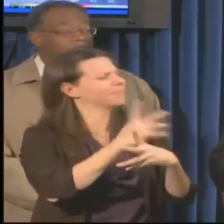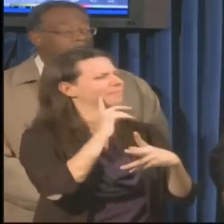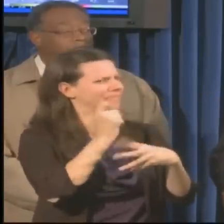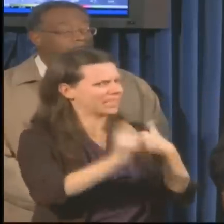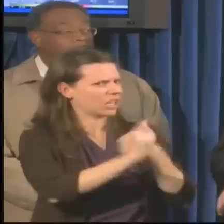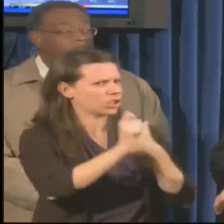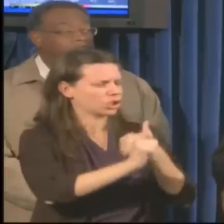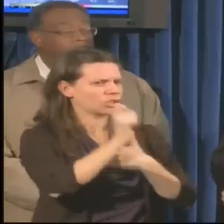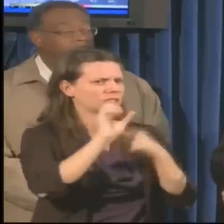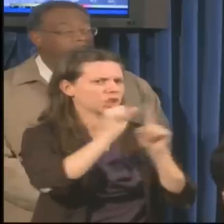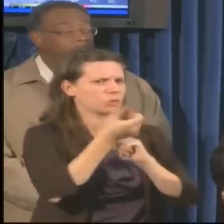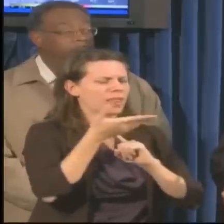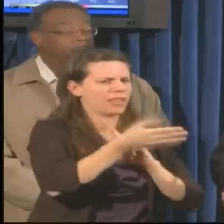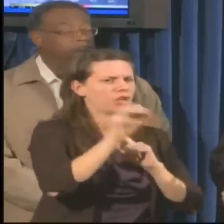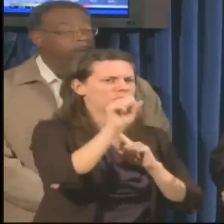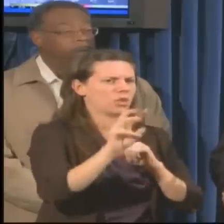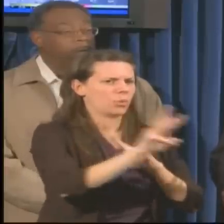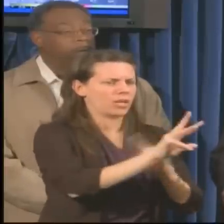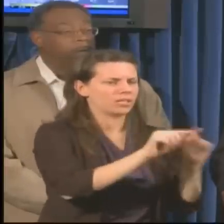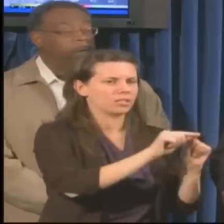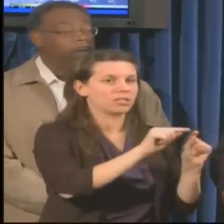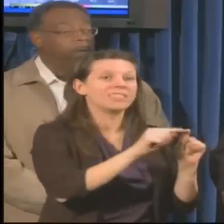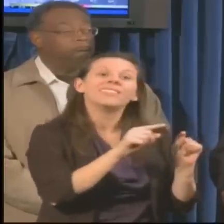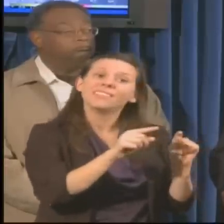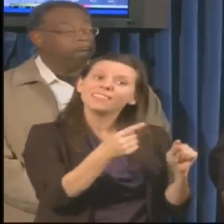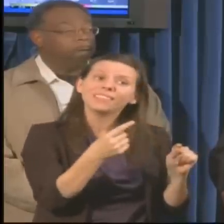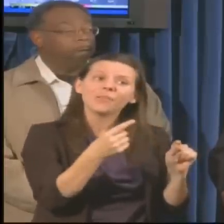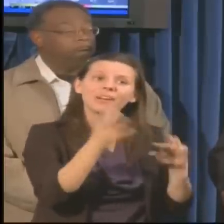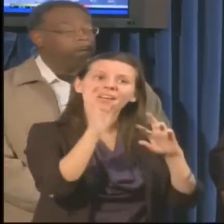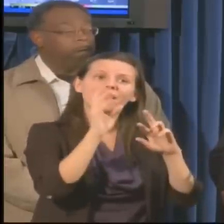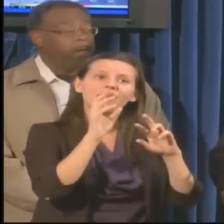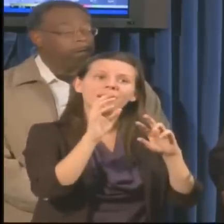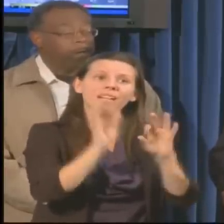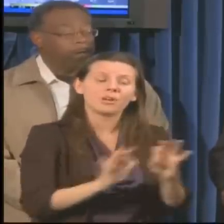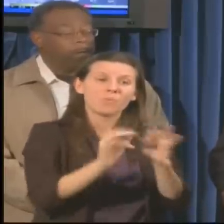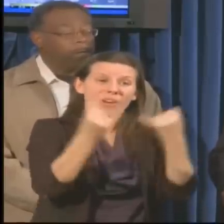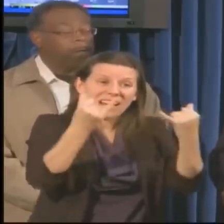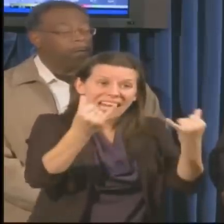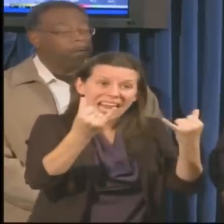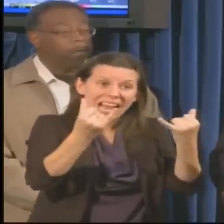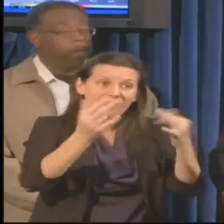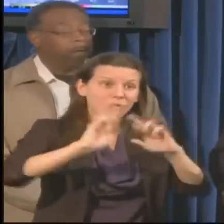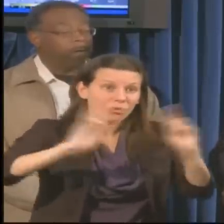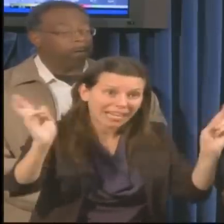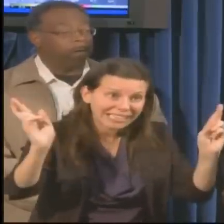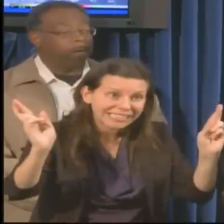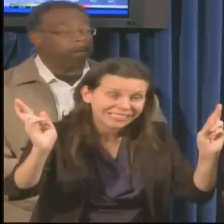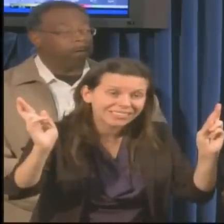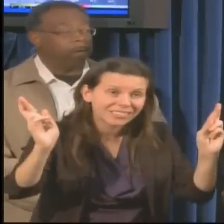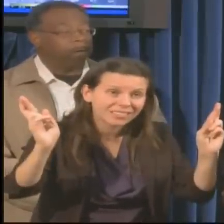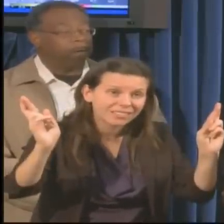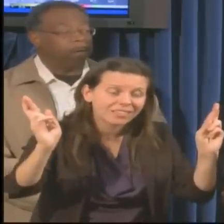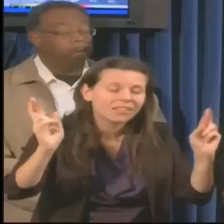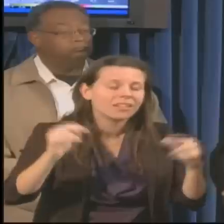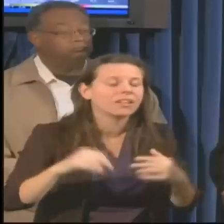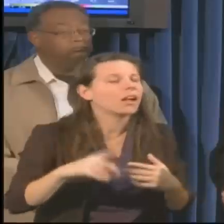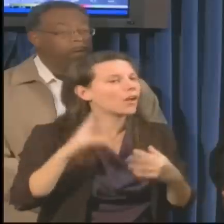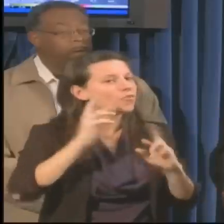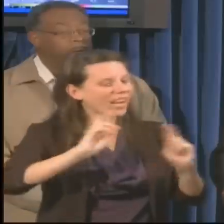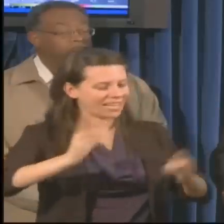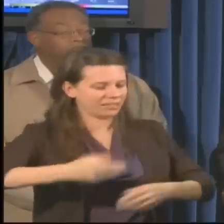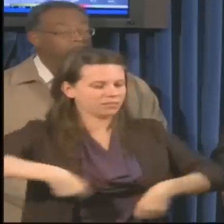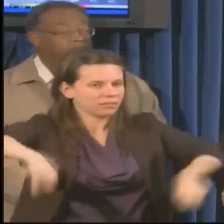conditions. One of the things we've told people is that you've got to prepare now for blankets, not fans afterwards, because